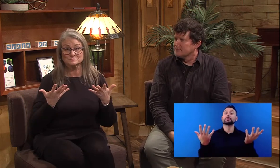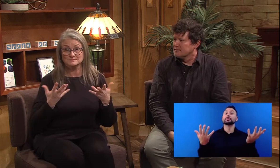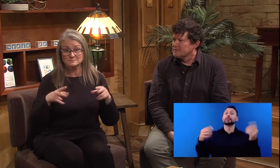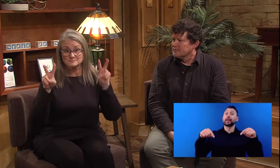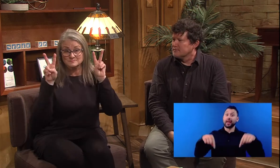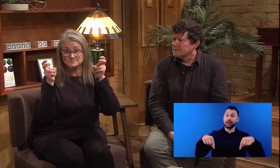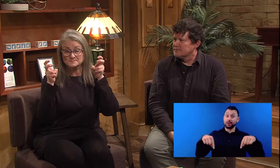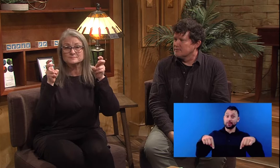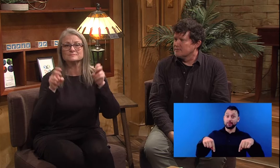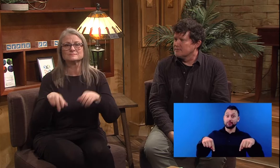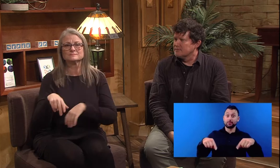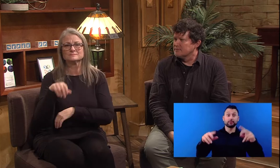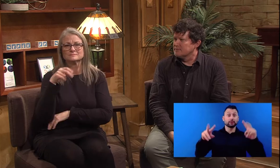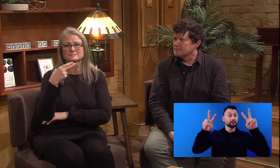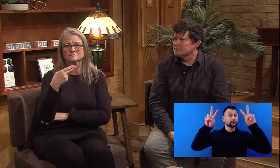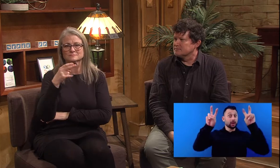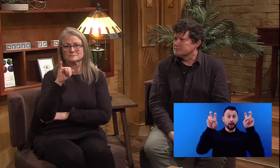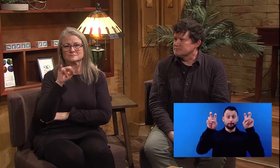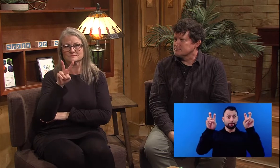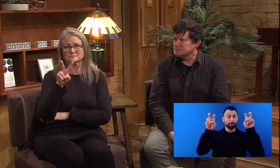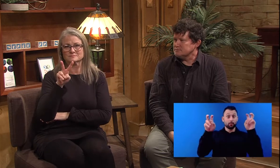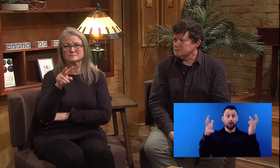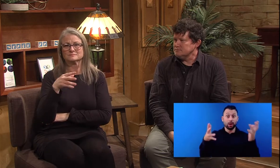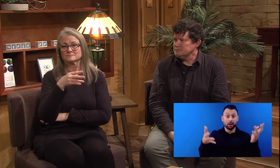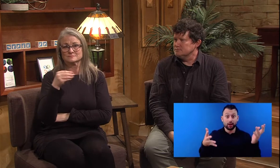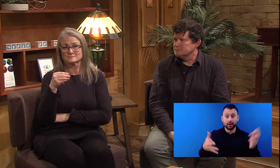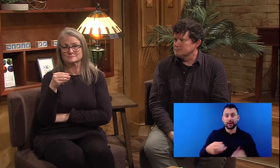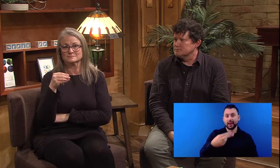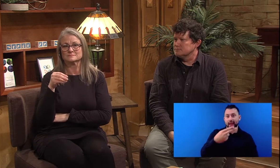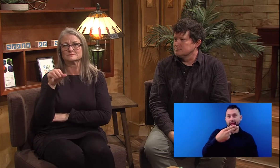Today we're going to talk about HIV and AIDS.